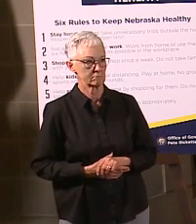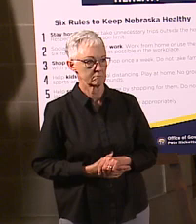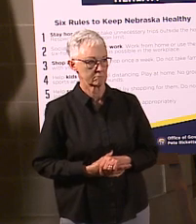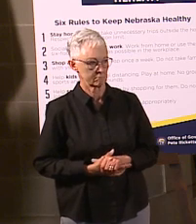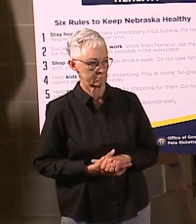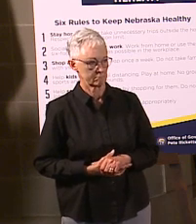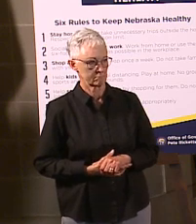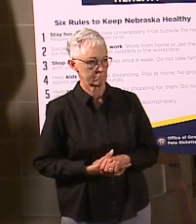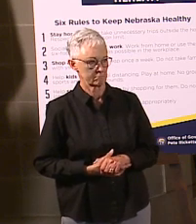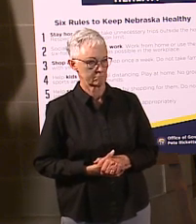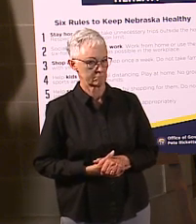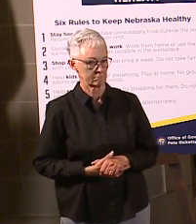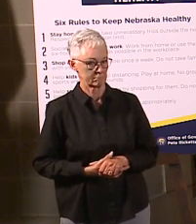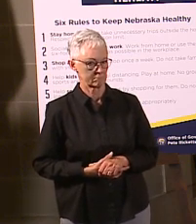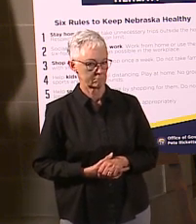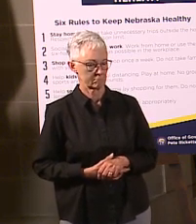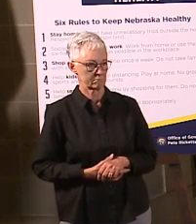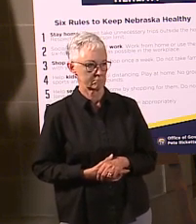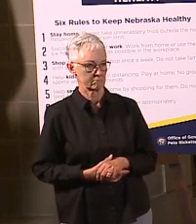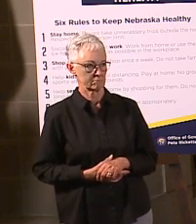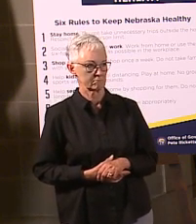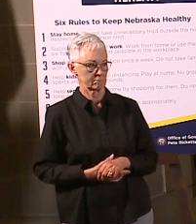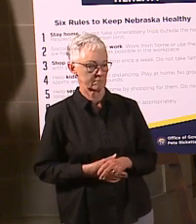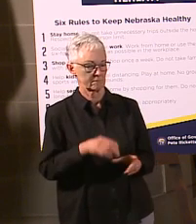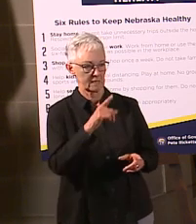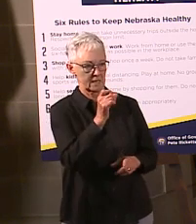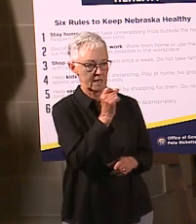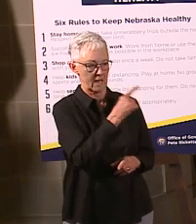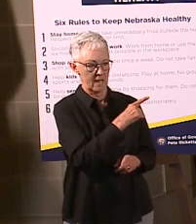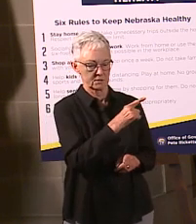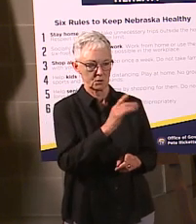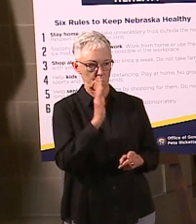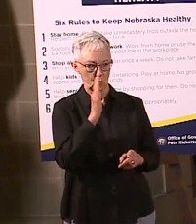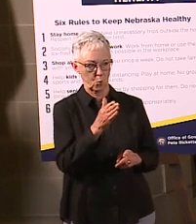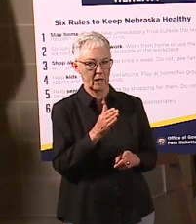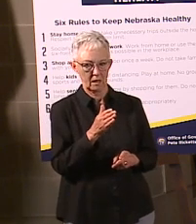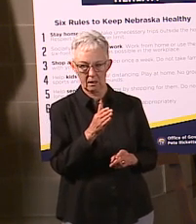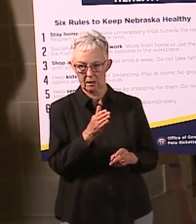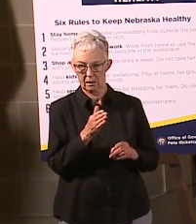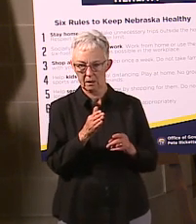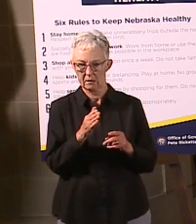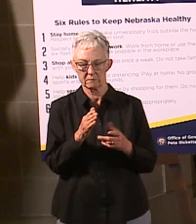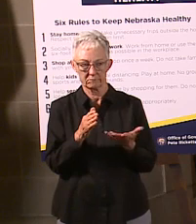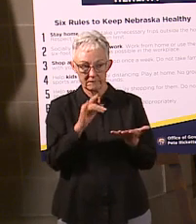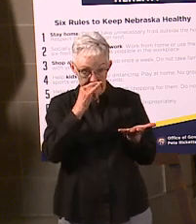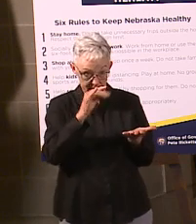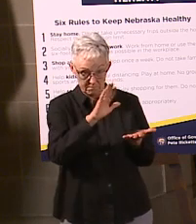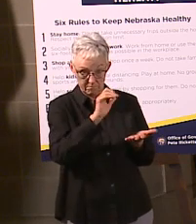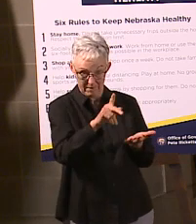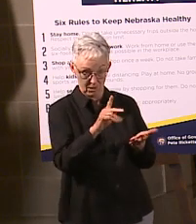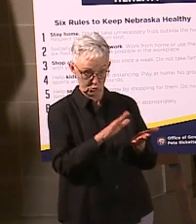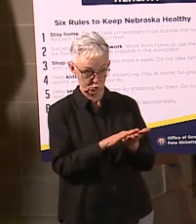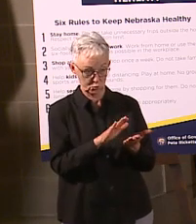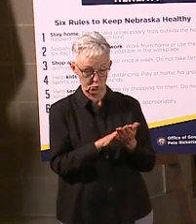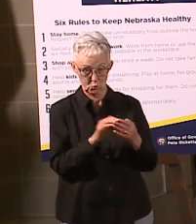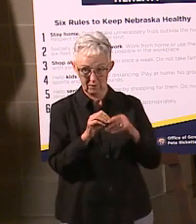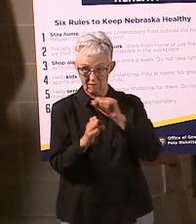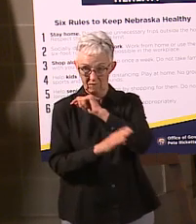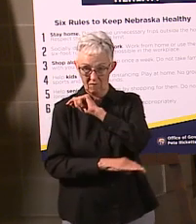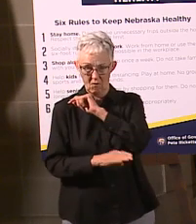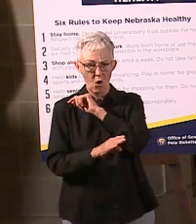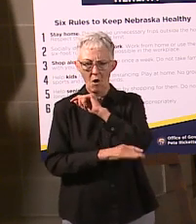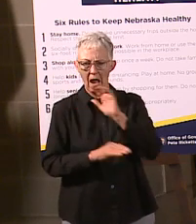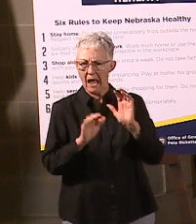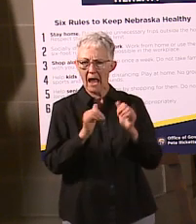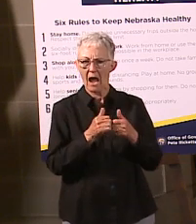left up to individual school districts and health departments? So, with regard to kids returning to school in fall, actually, Commissioner, I'm going to have you come up.